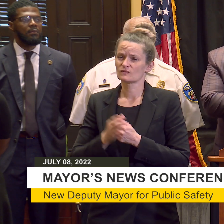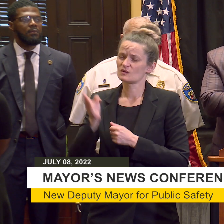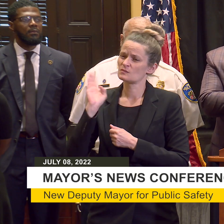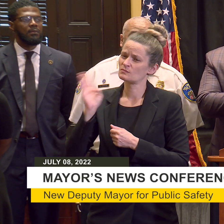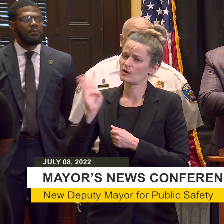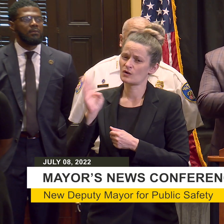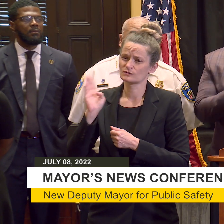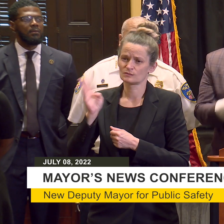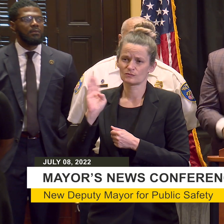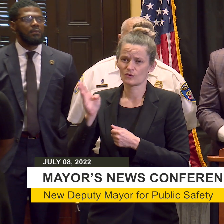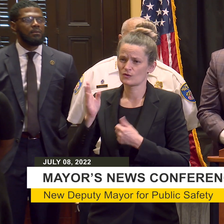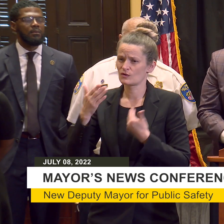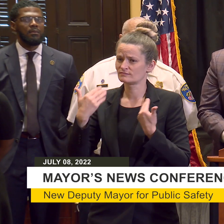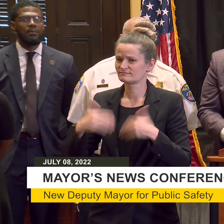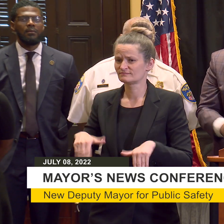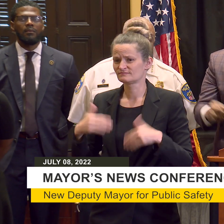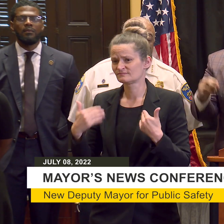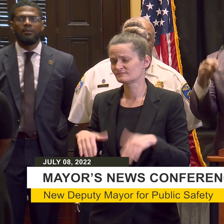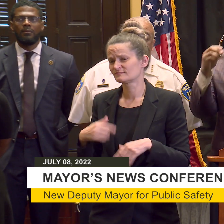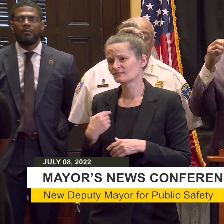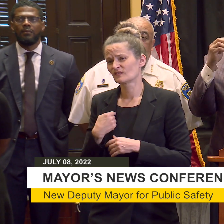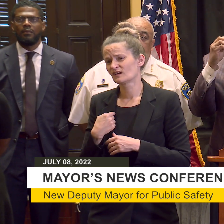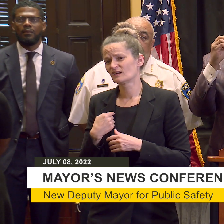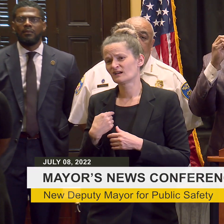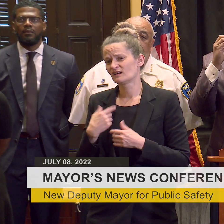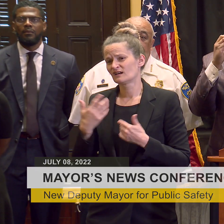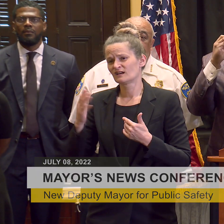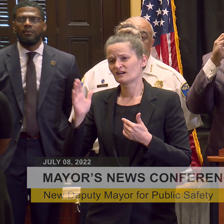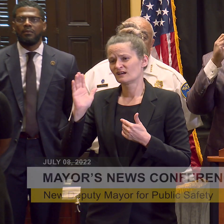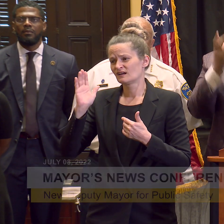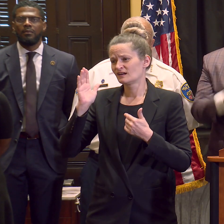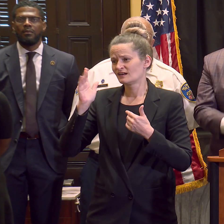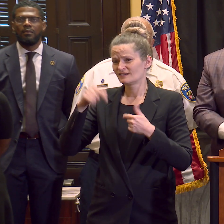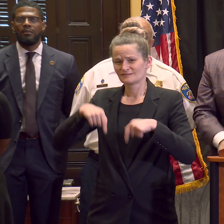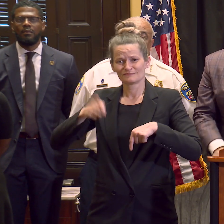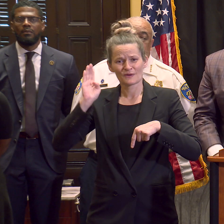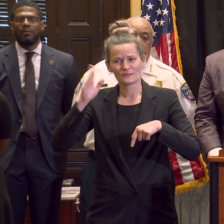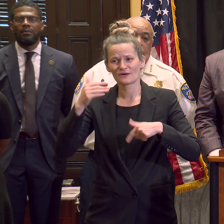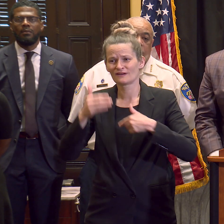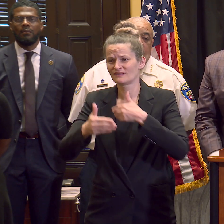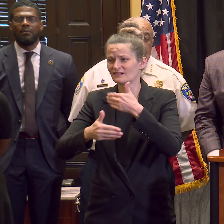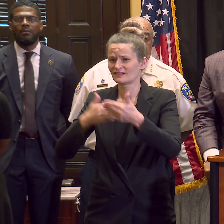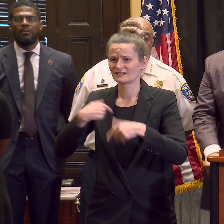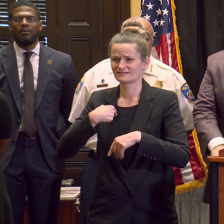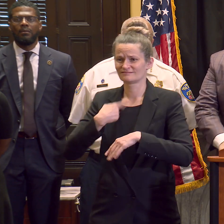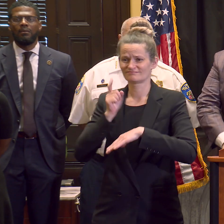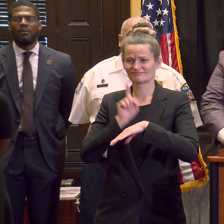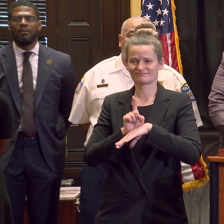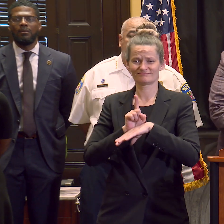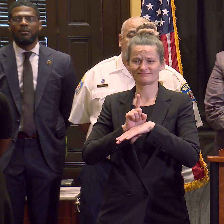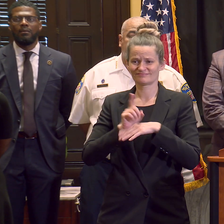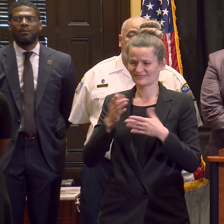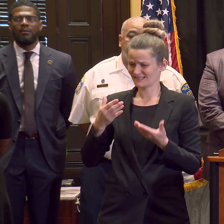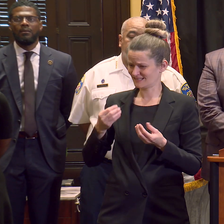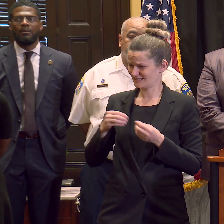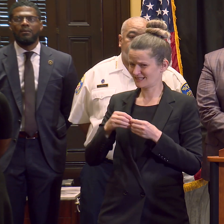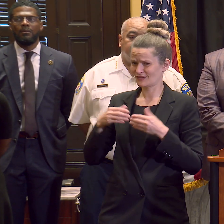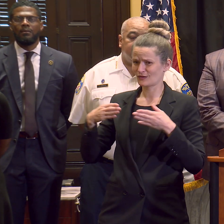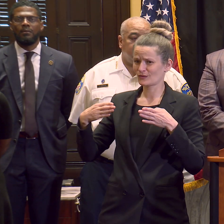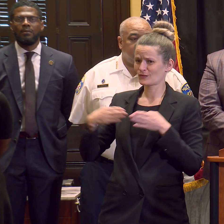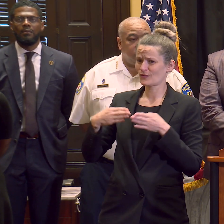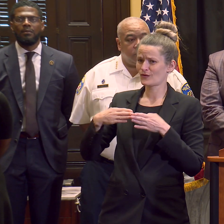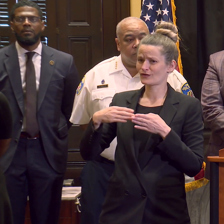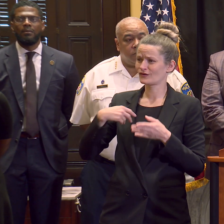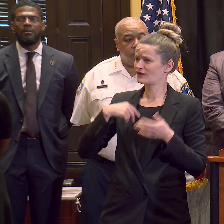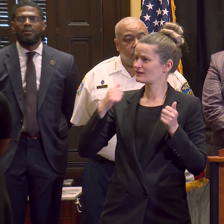I am moving us toward is one where no one needs to stand on the corner asking for money, where those young people